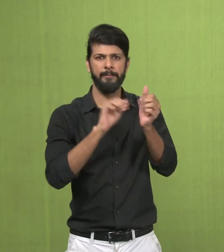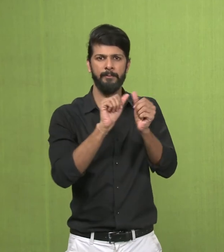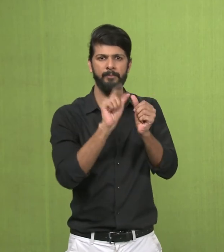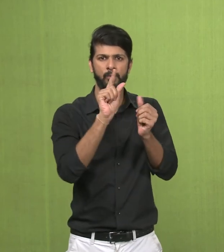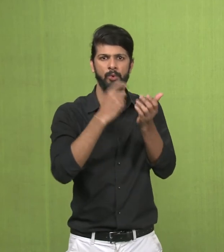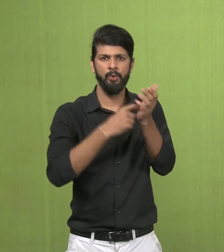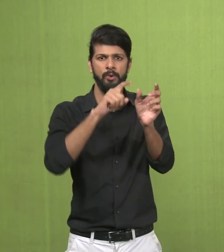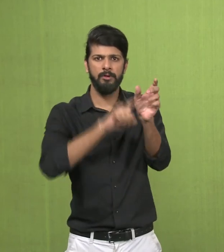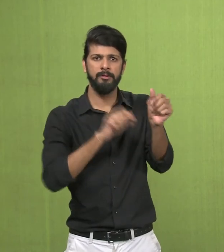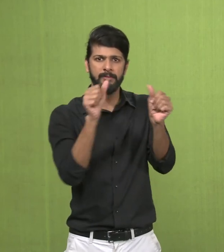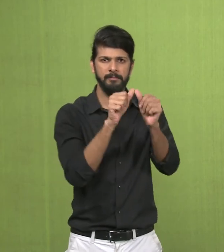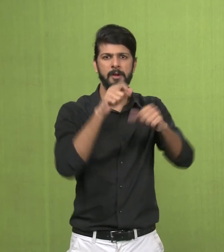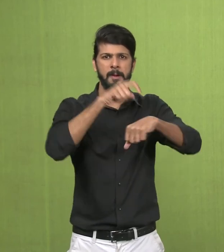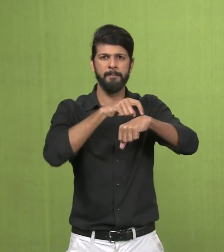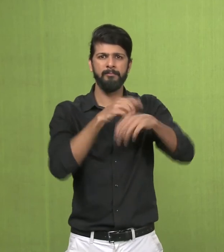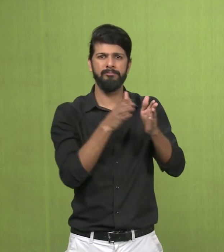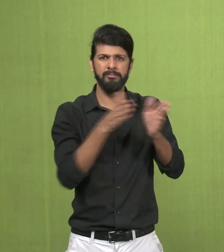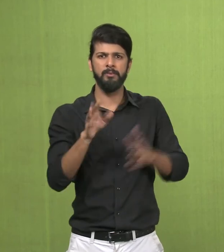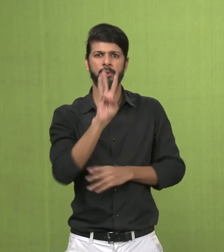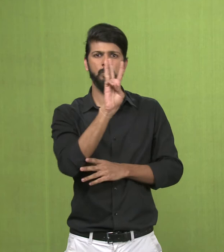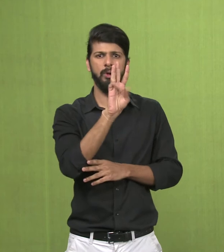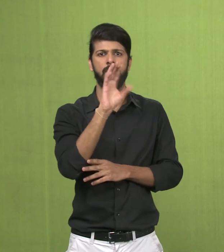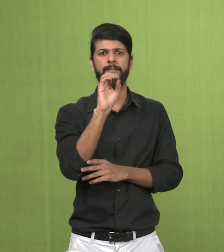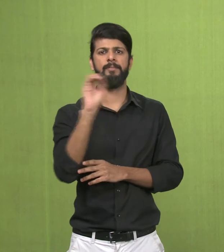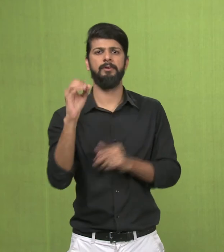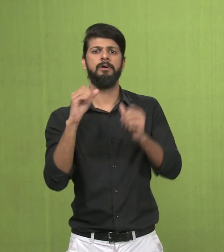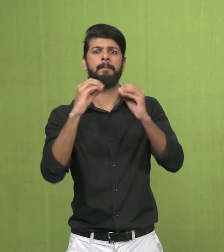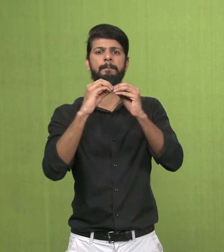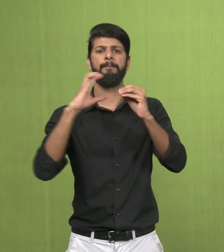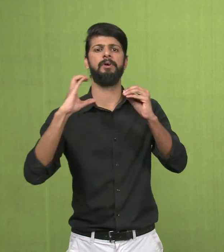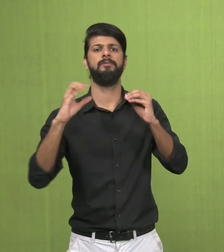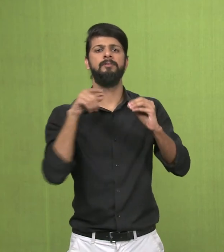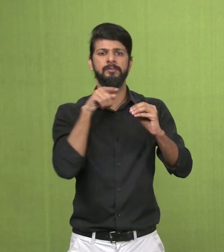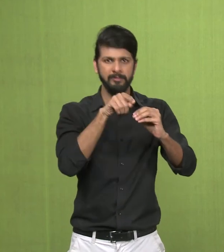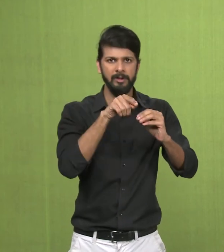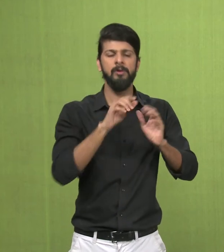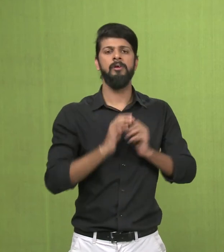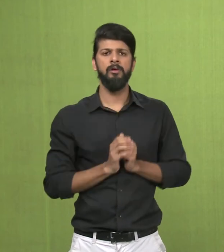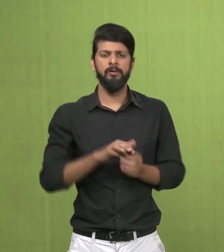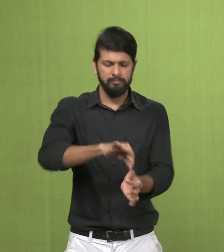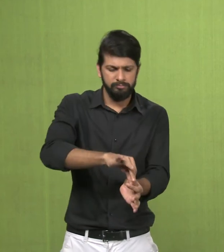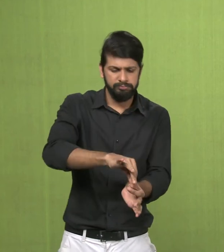The period is the Maurya period, somewhere in between the third century BC.